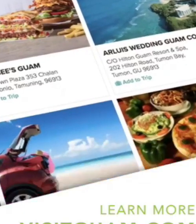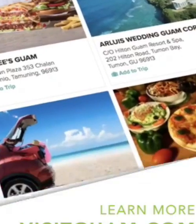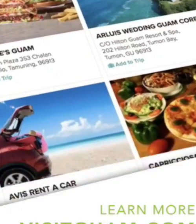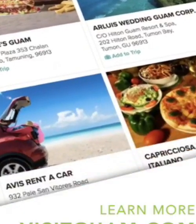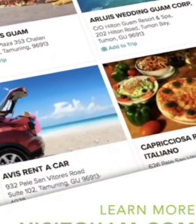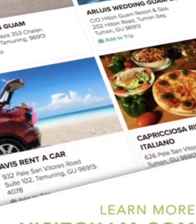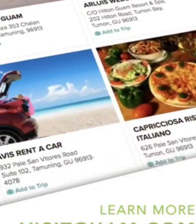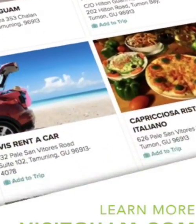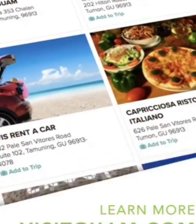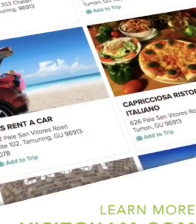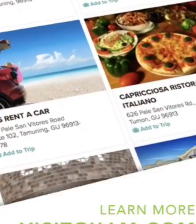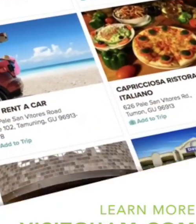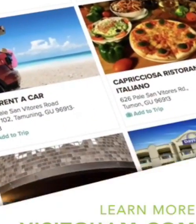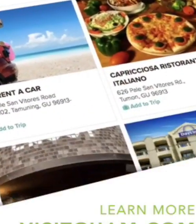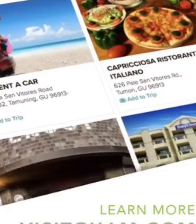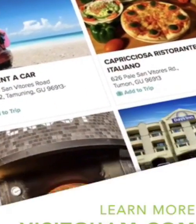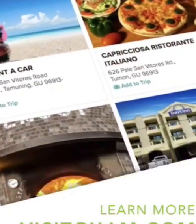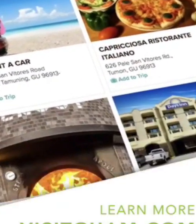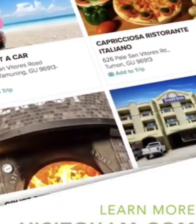Travels certified.